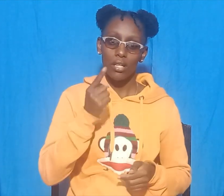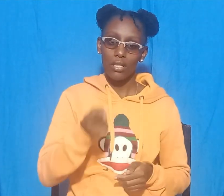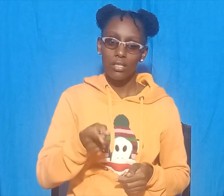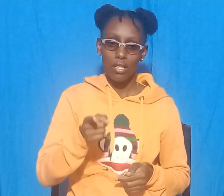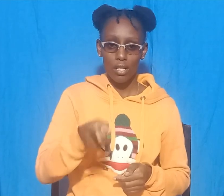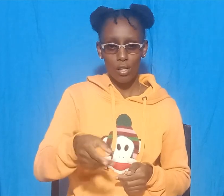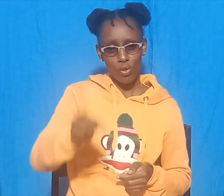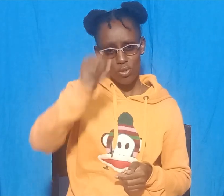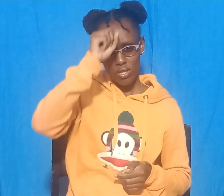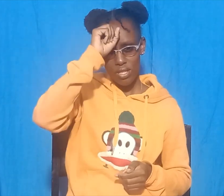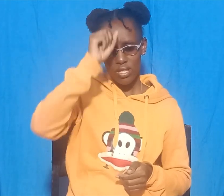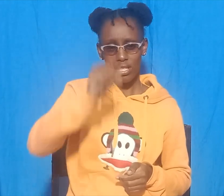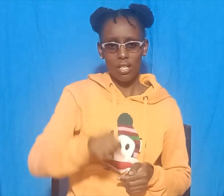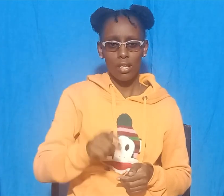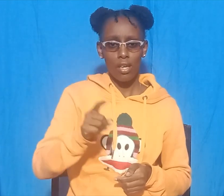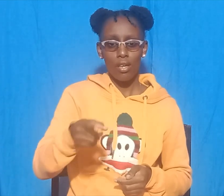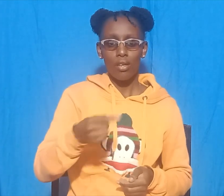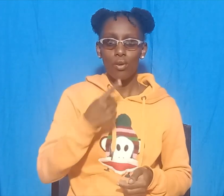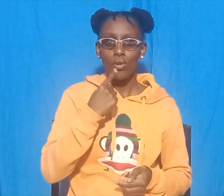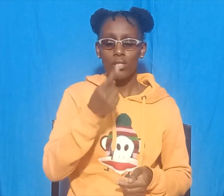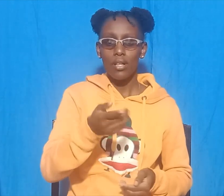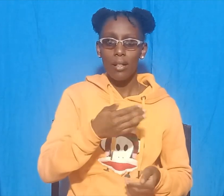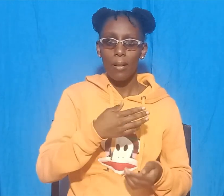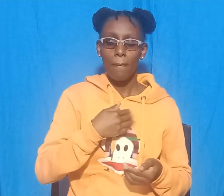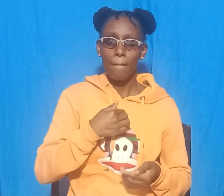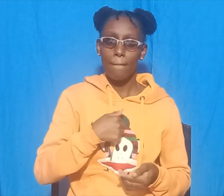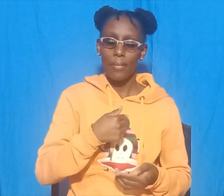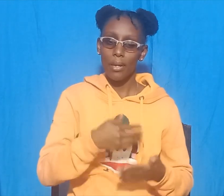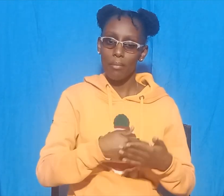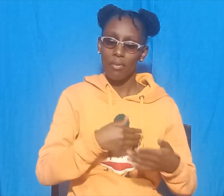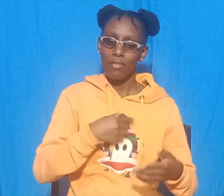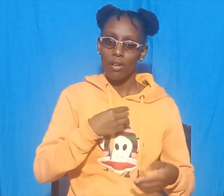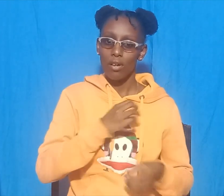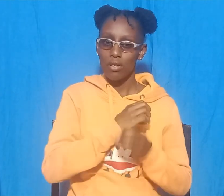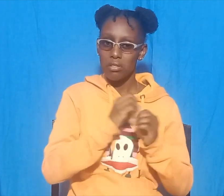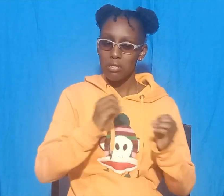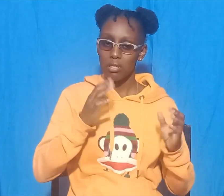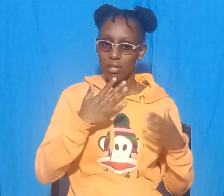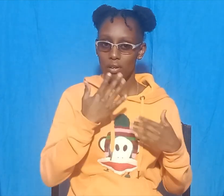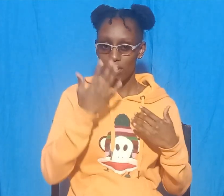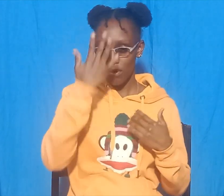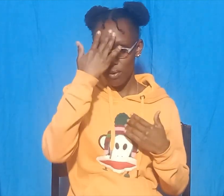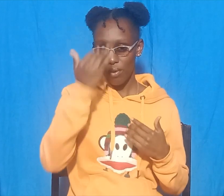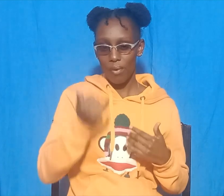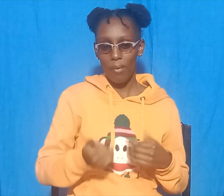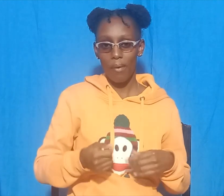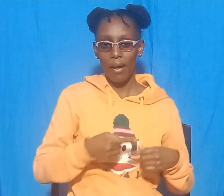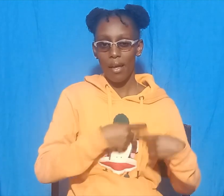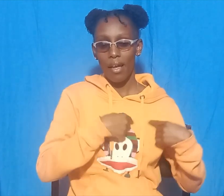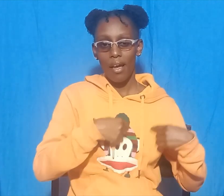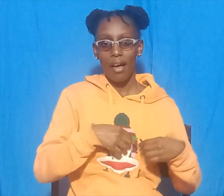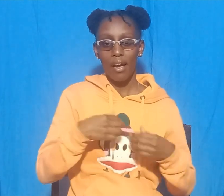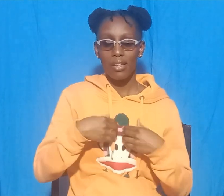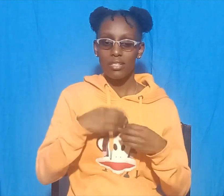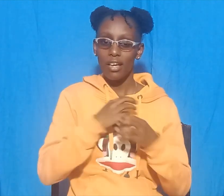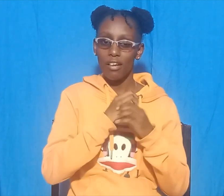Why didn't you tell me that before? I have no heart with me. It is at home.